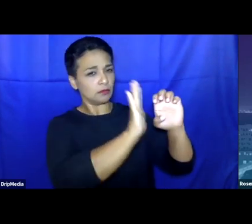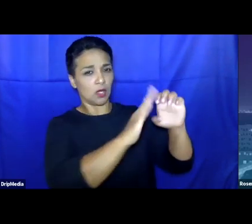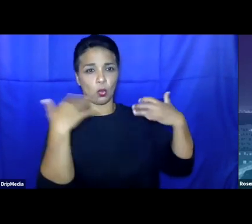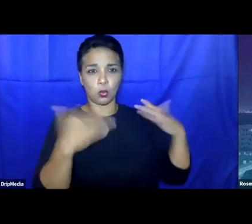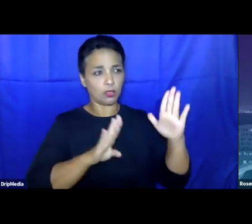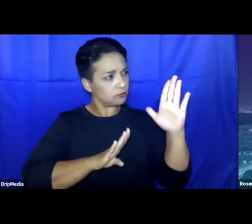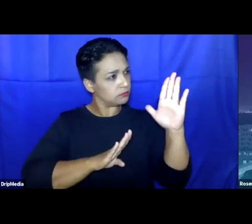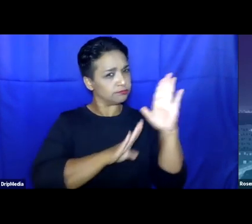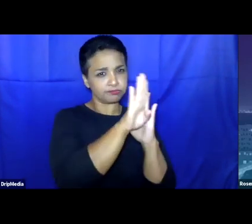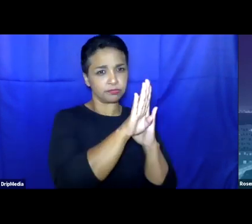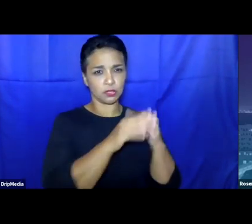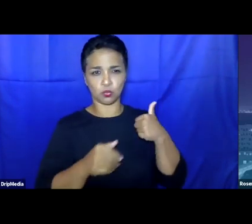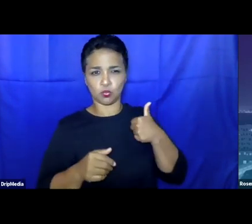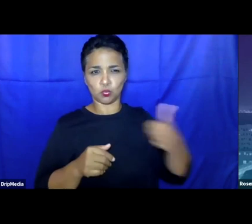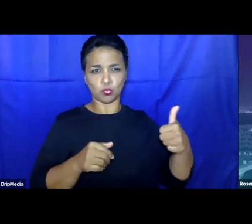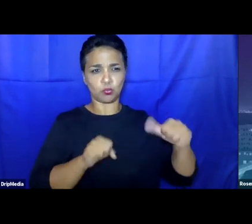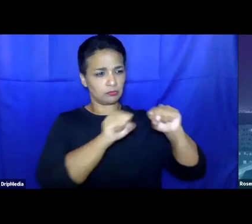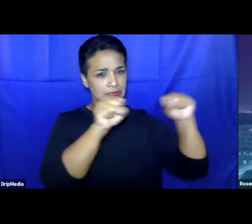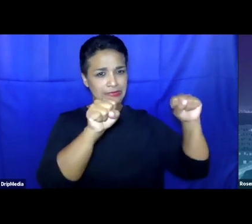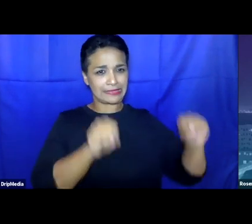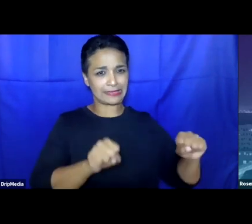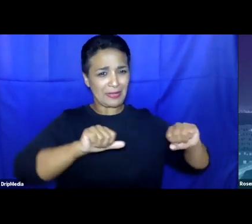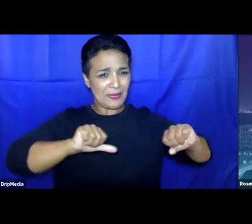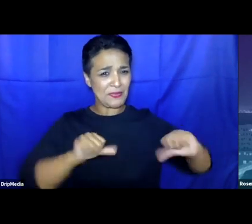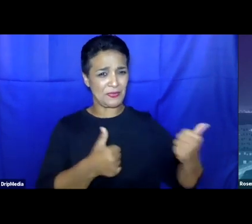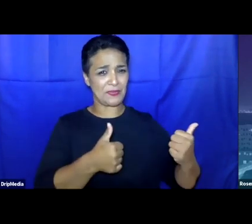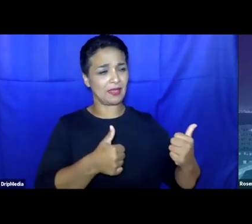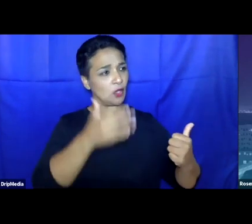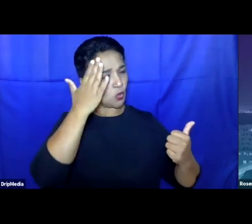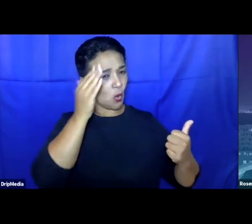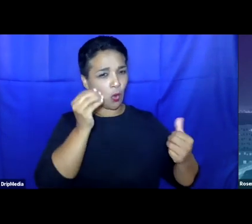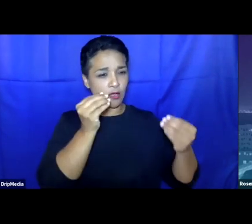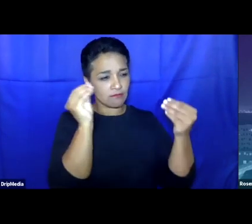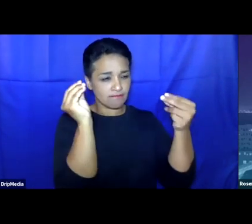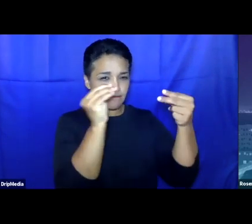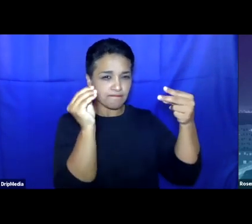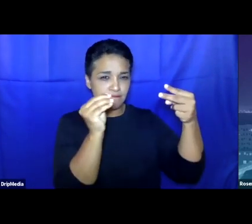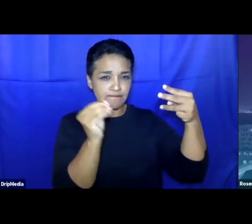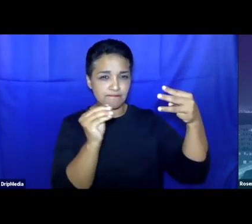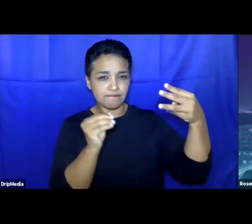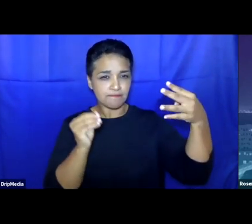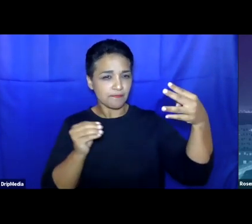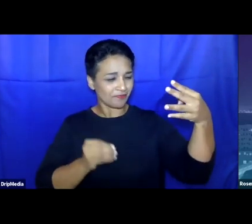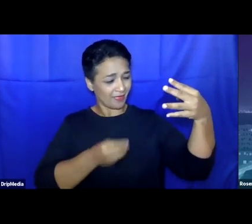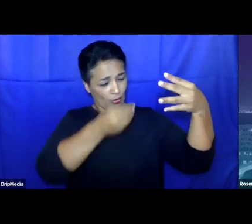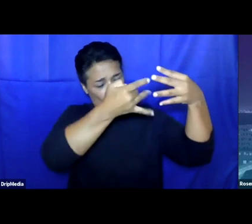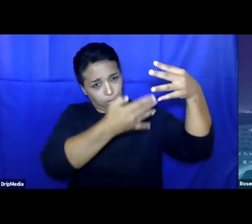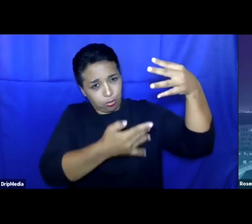regional system that has teased out many of these concepts, which is why it provides a focal point, and why its approach to